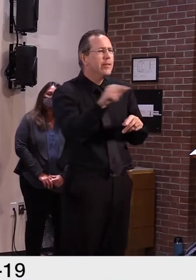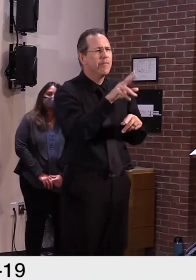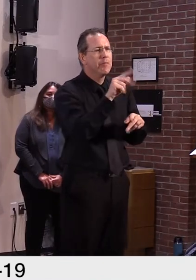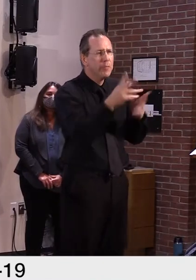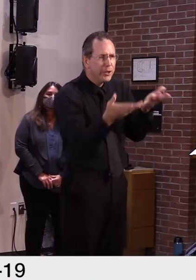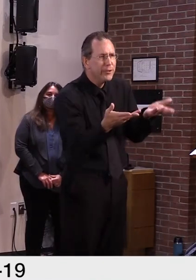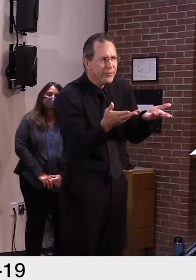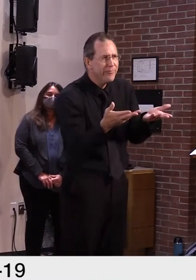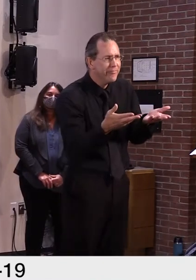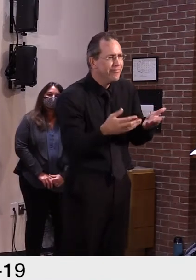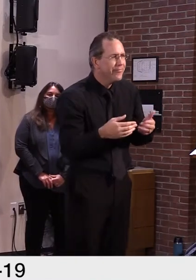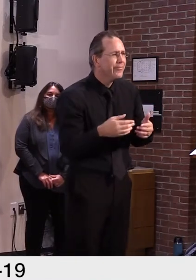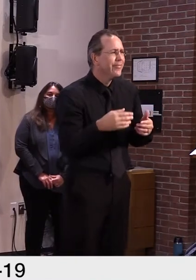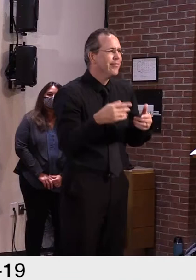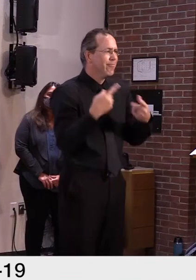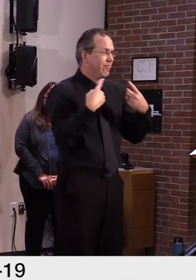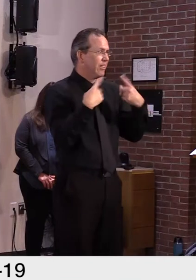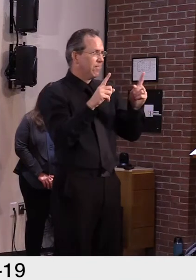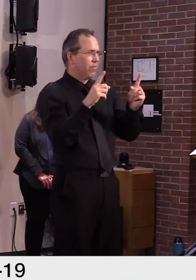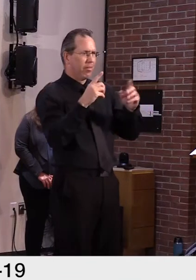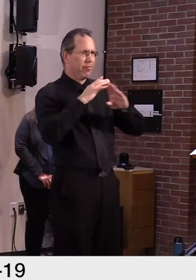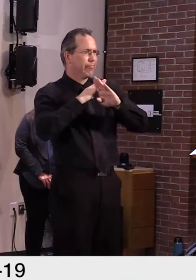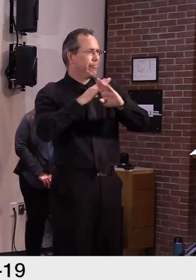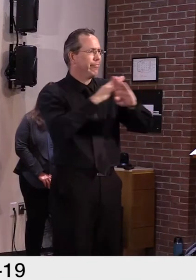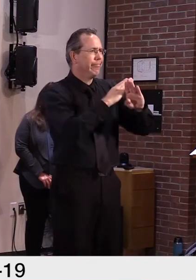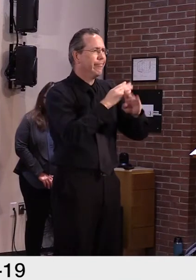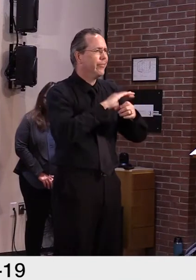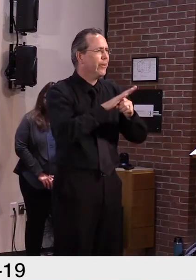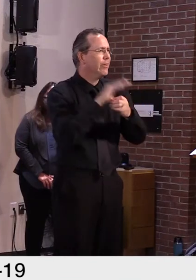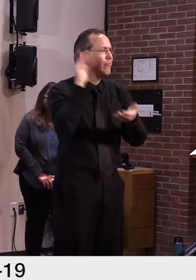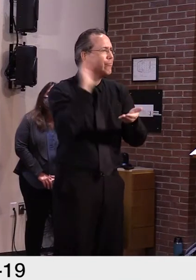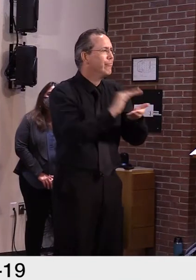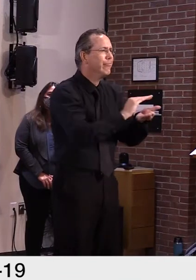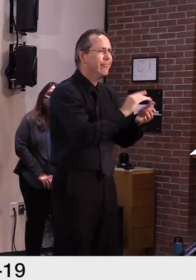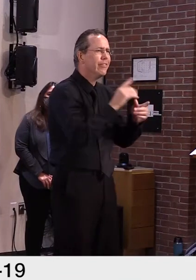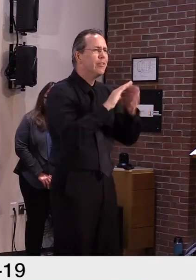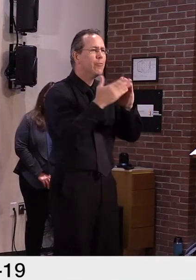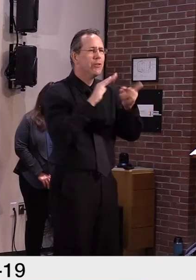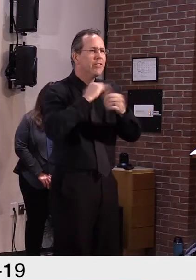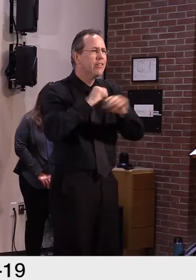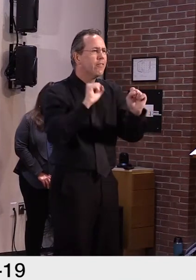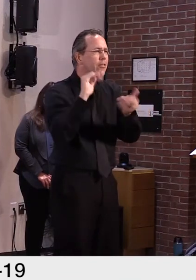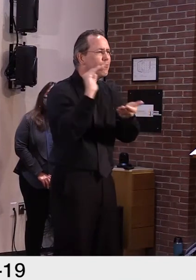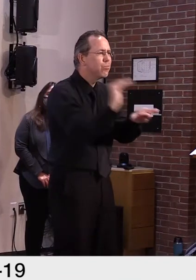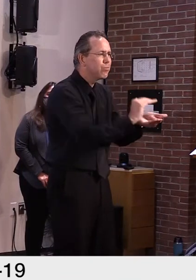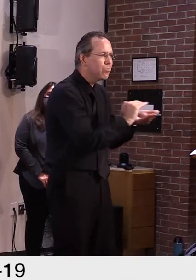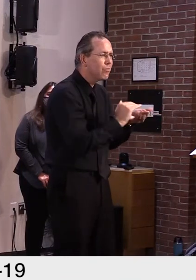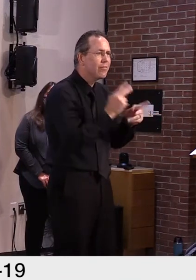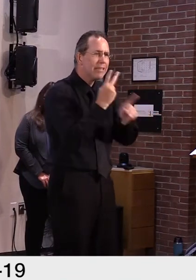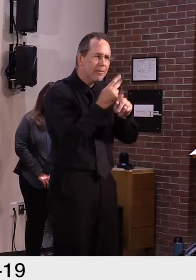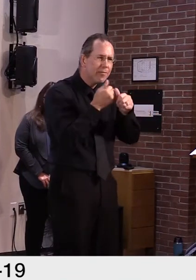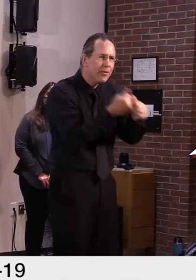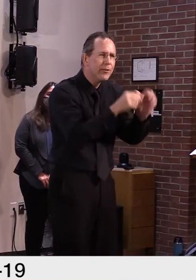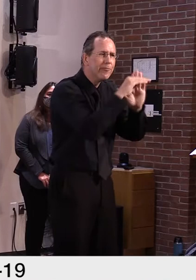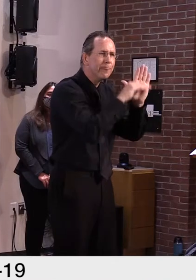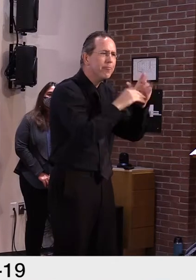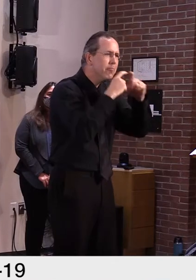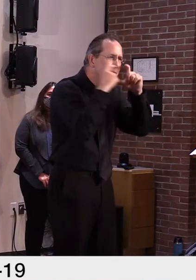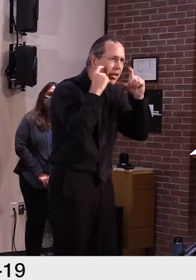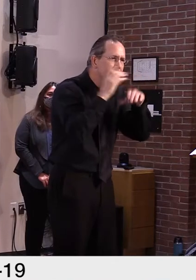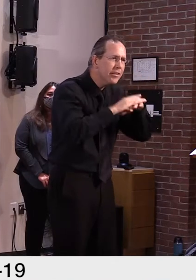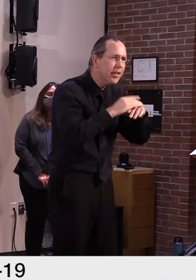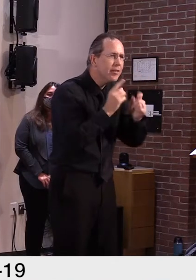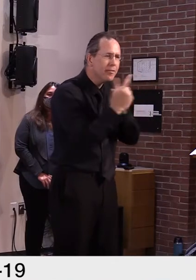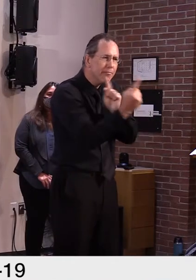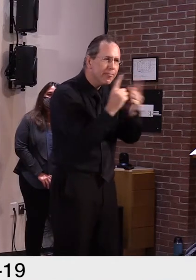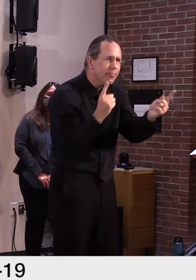virus. And then the other layers, such as wearing a mask and so forth, are enacted in our school guidance to